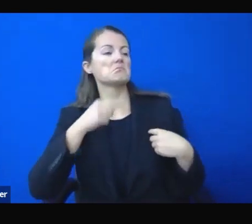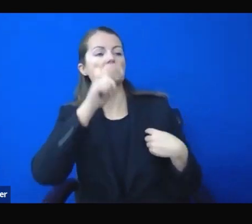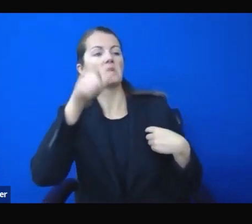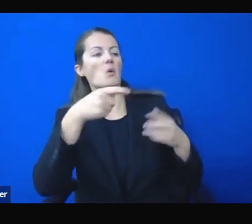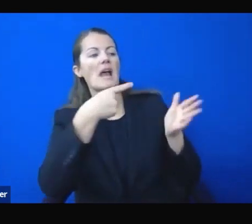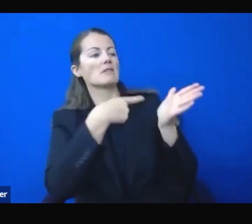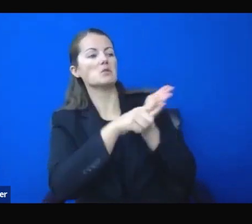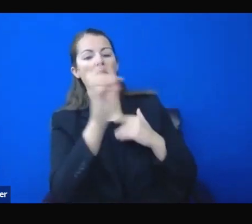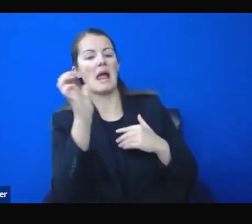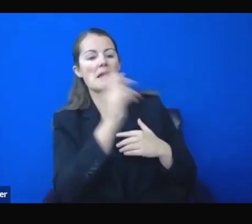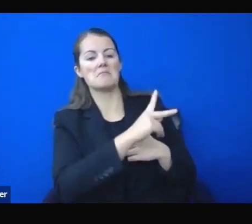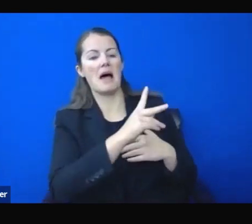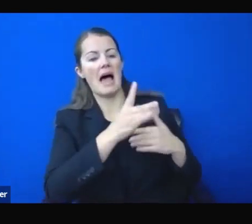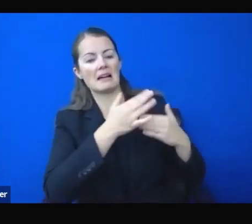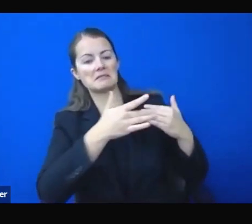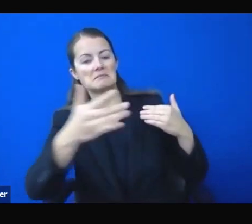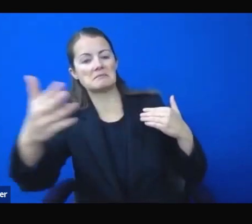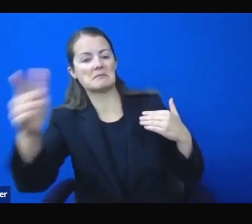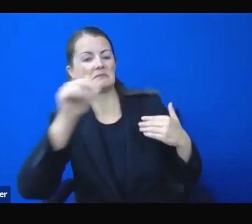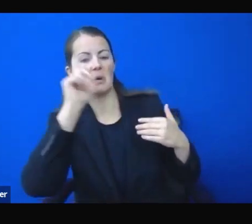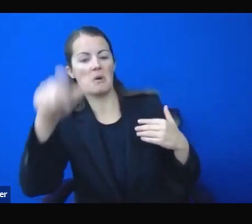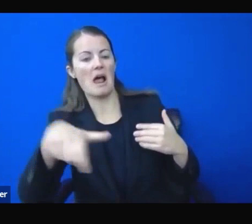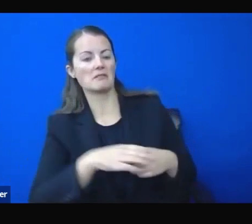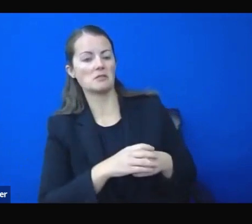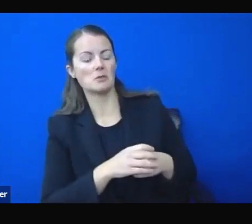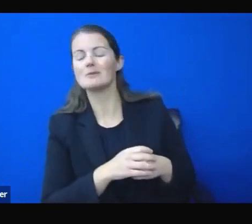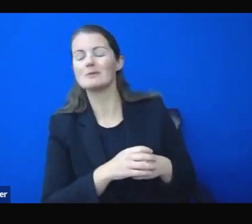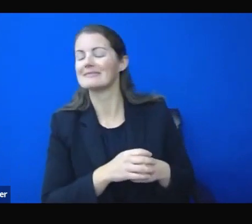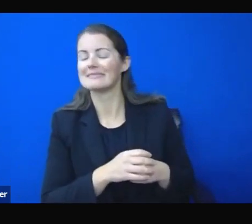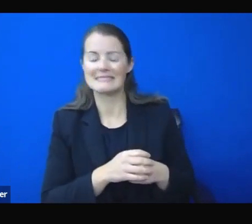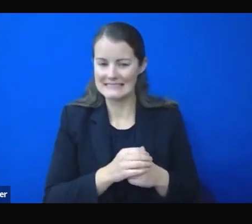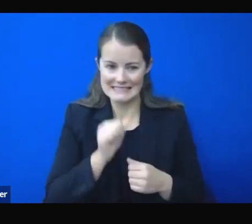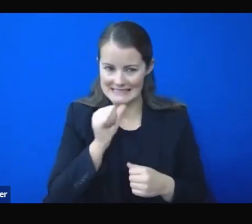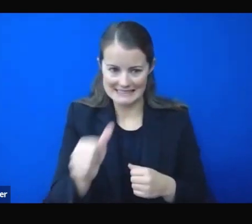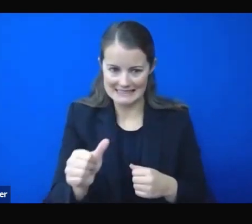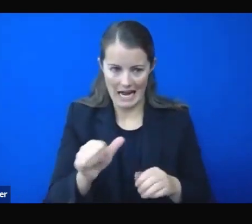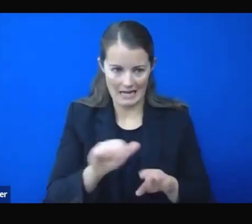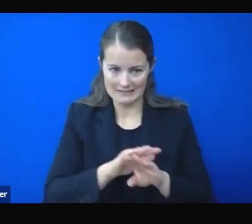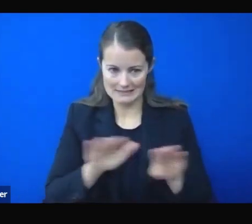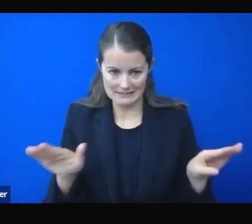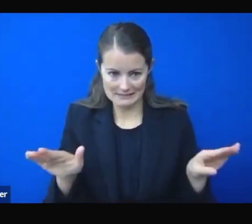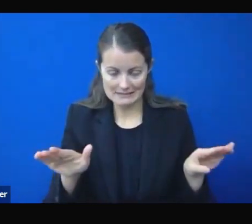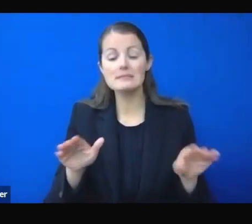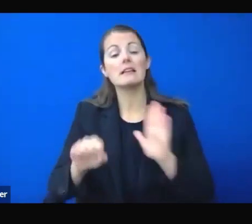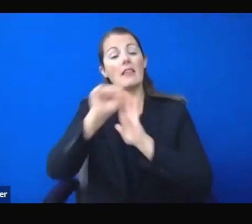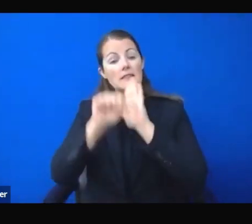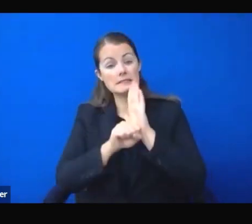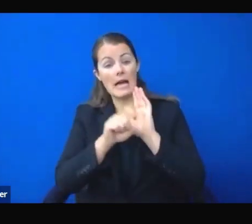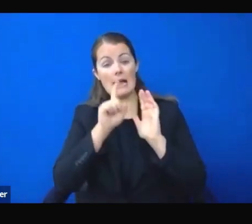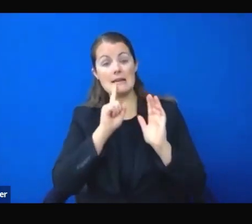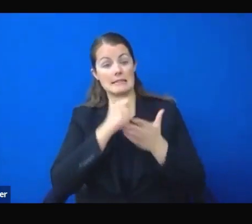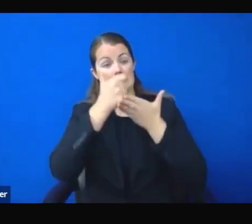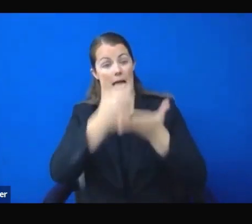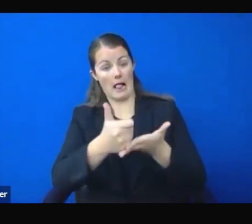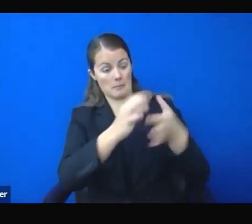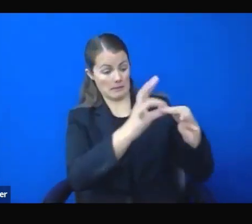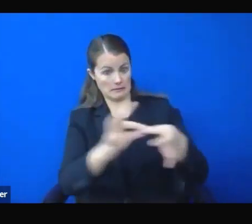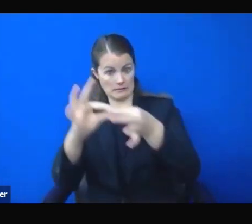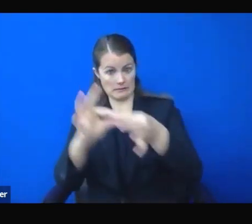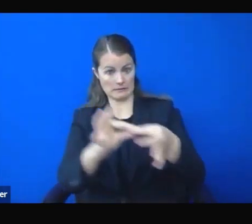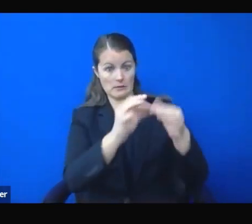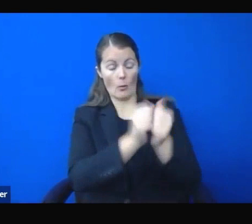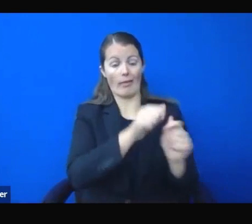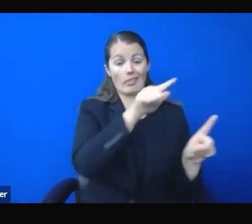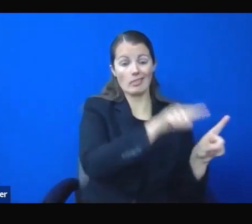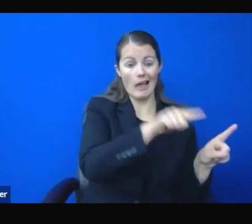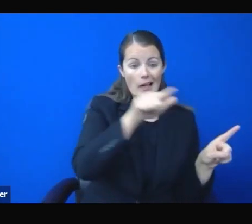to their landlords. The state has already created and provided lease addendums where landlords and tenants can work on repayment solutions